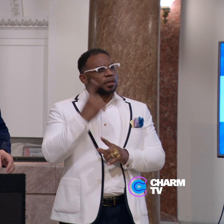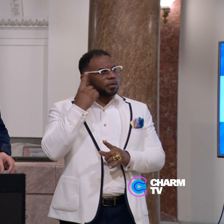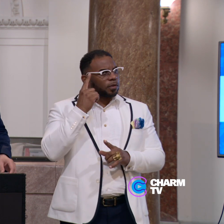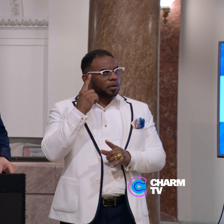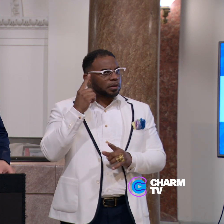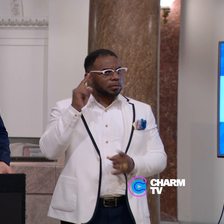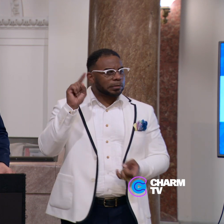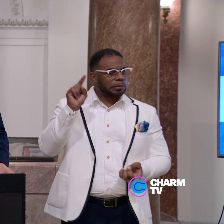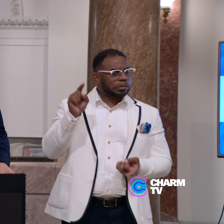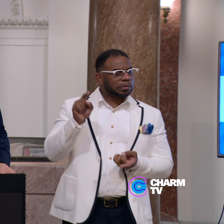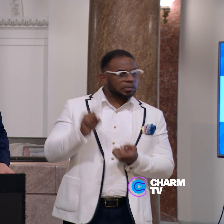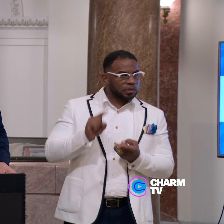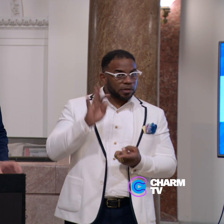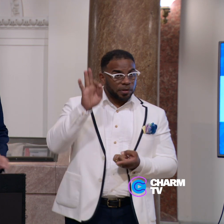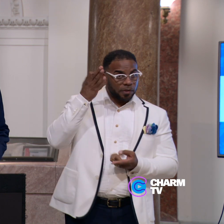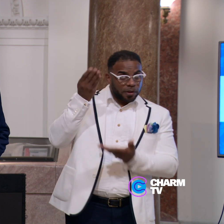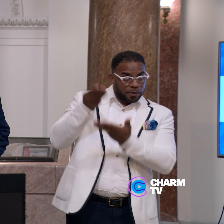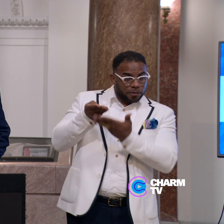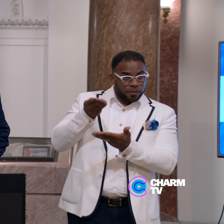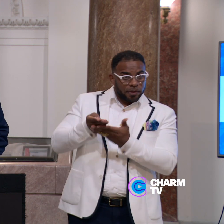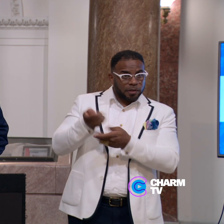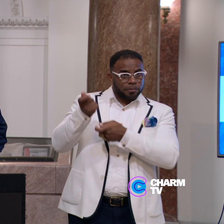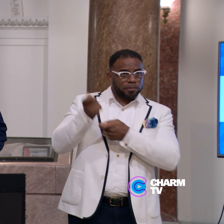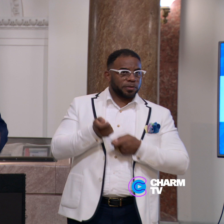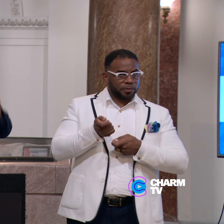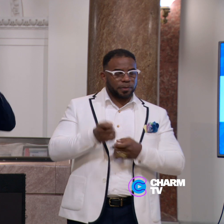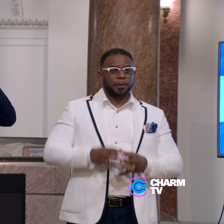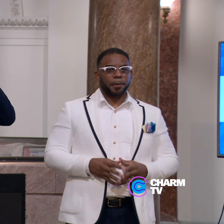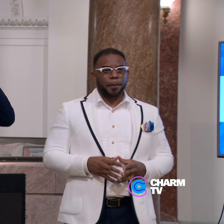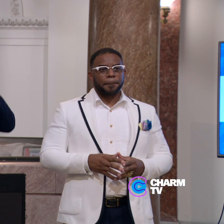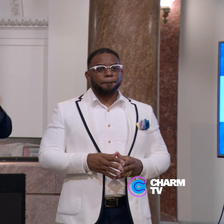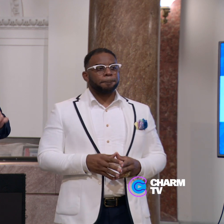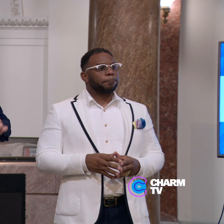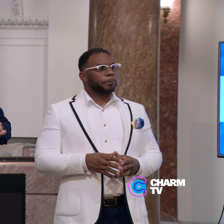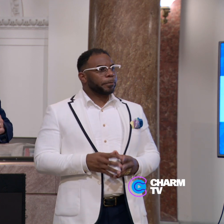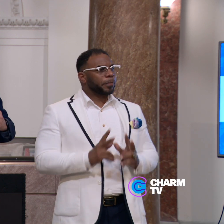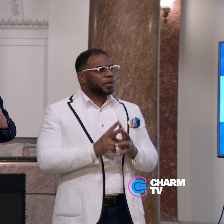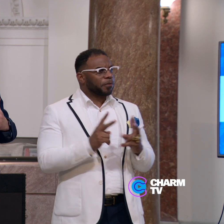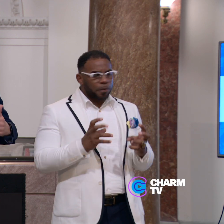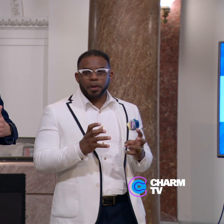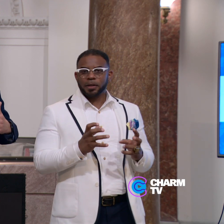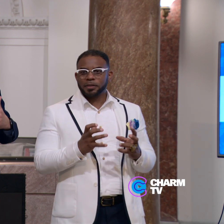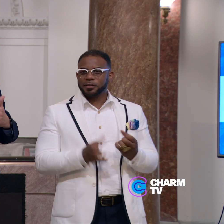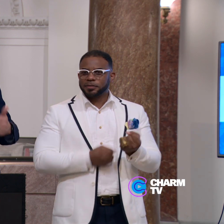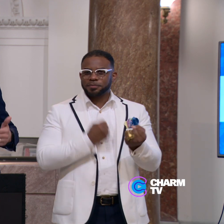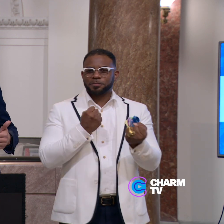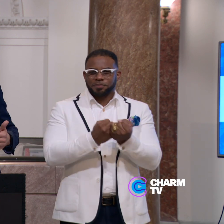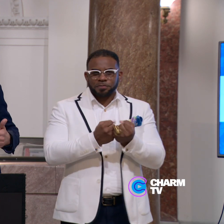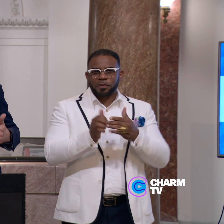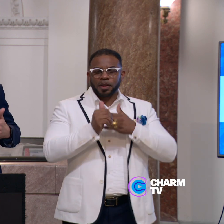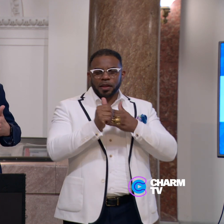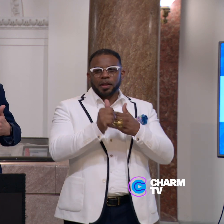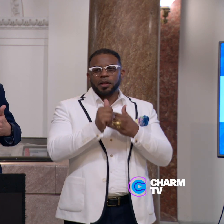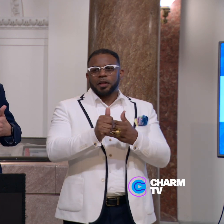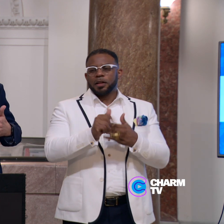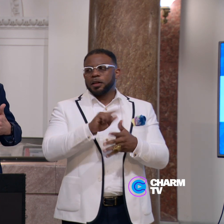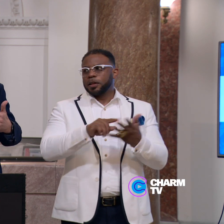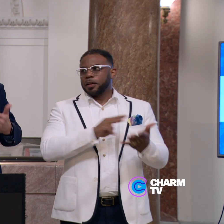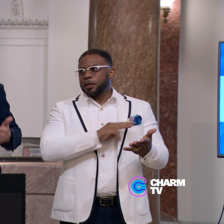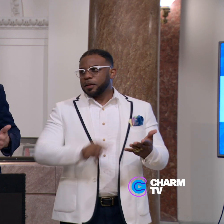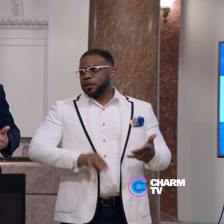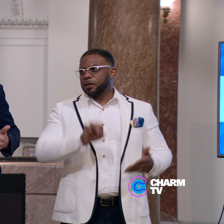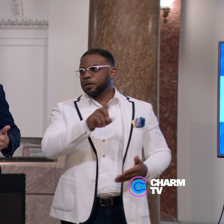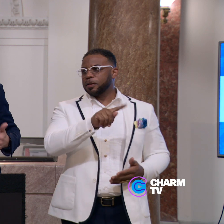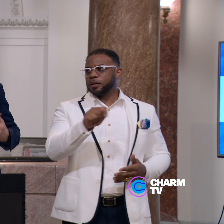draw down federal funds. We very much applaud the leadership of Mayor